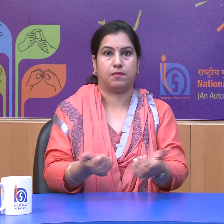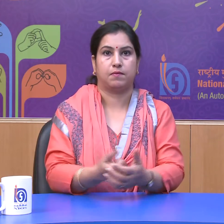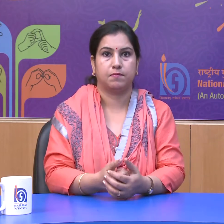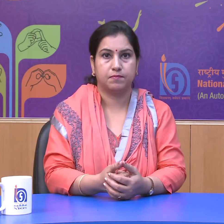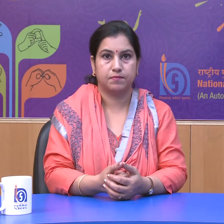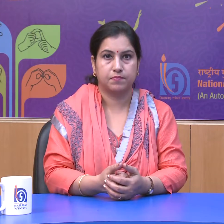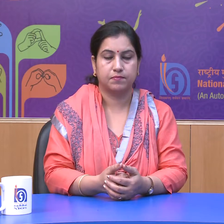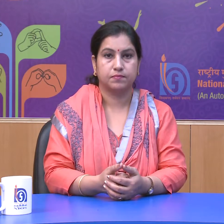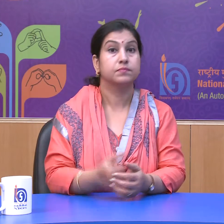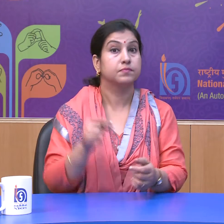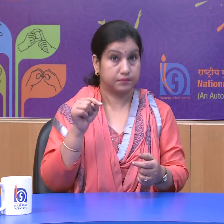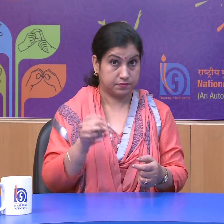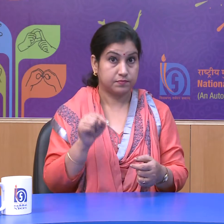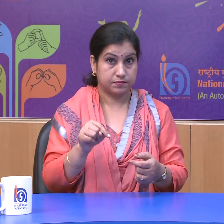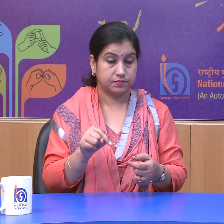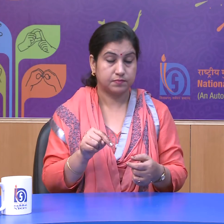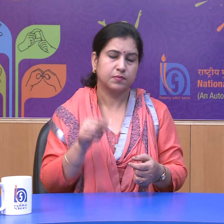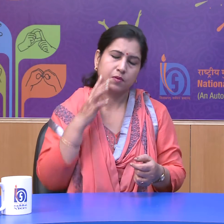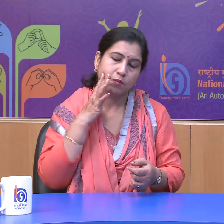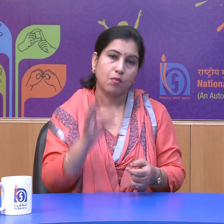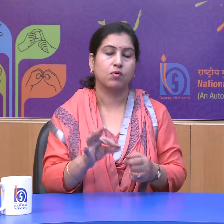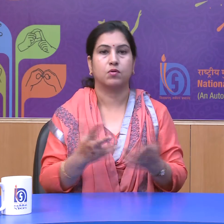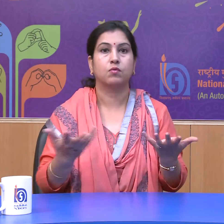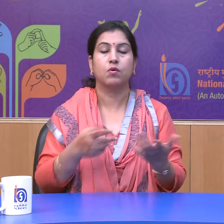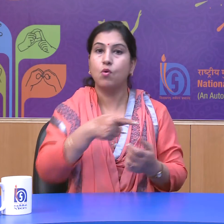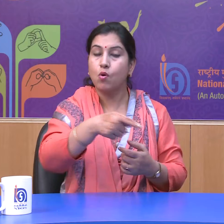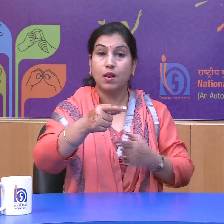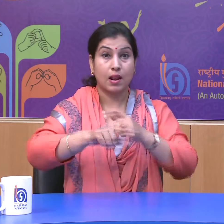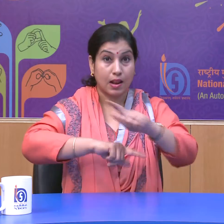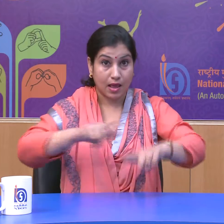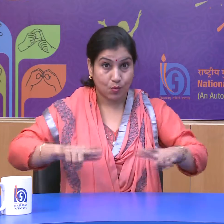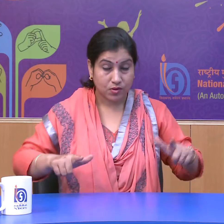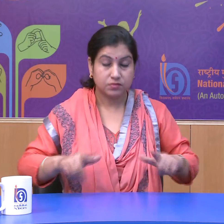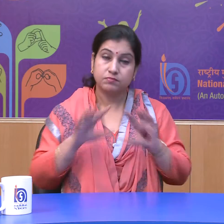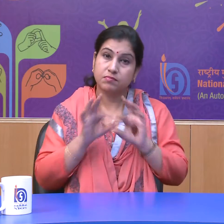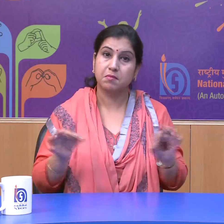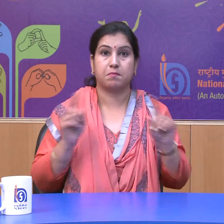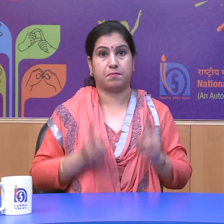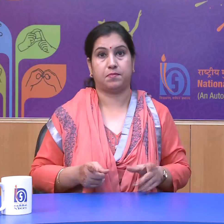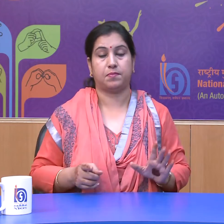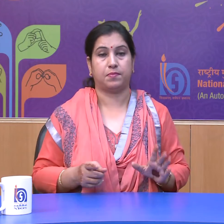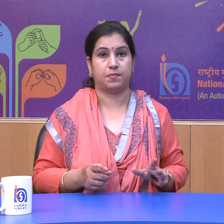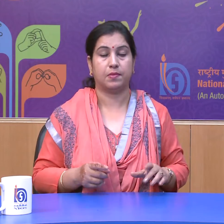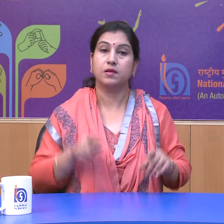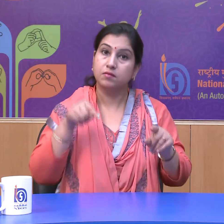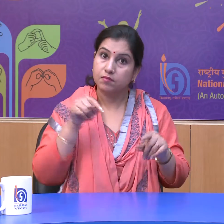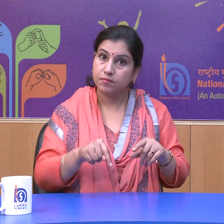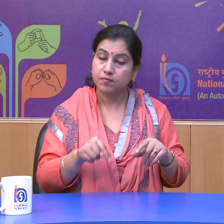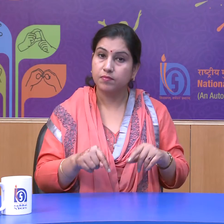Therefore, it is important to make the language simple, so that people